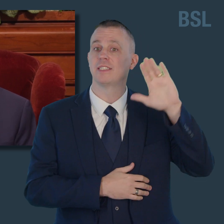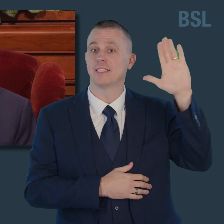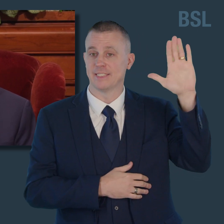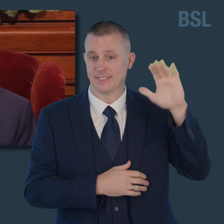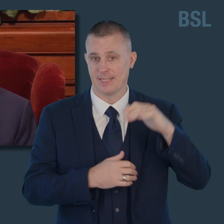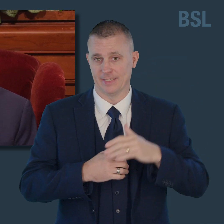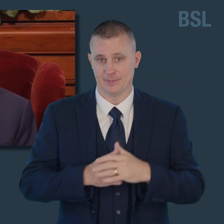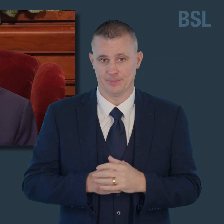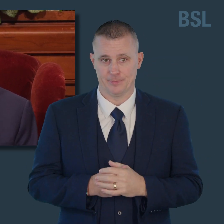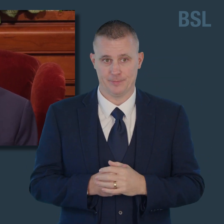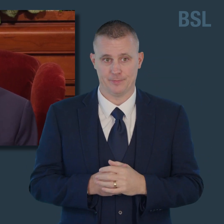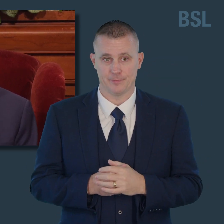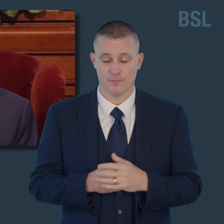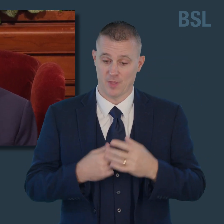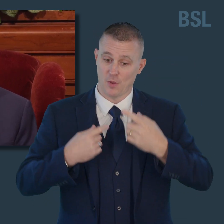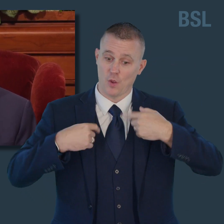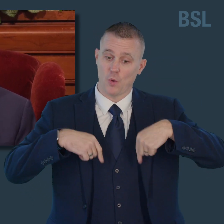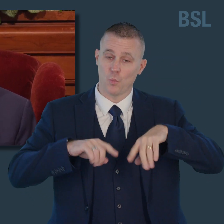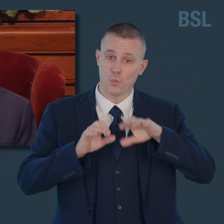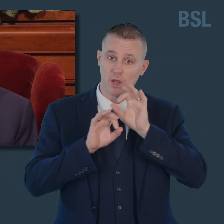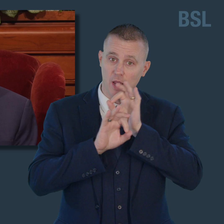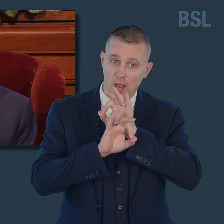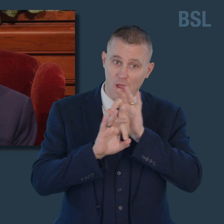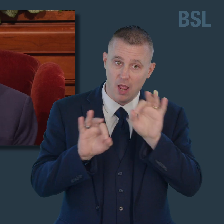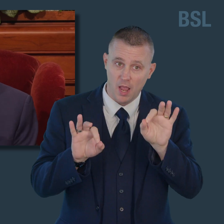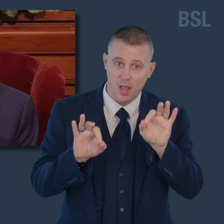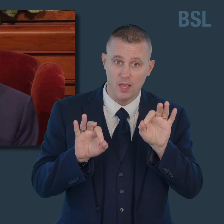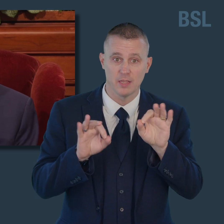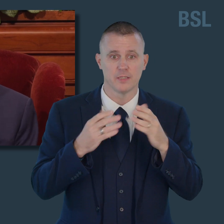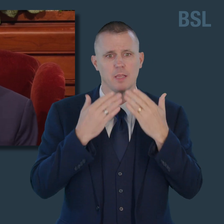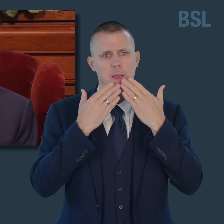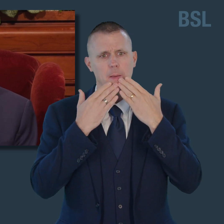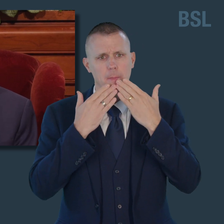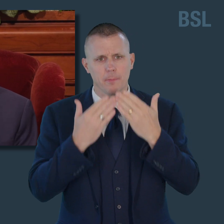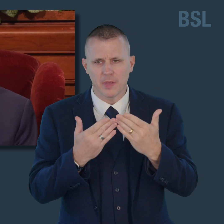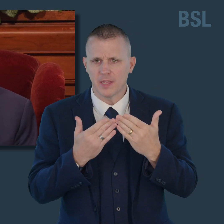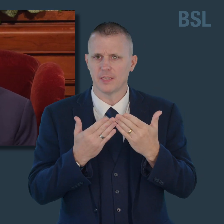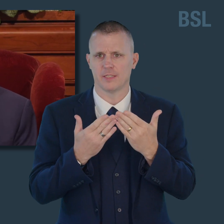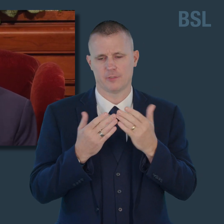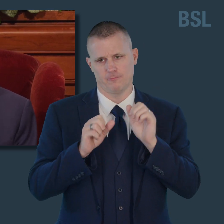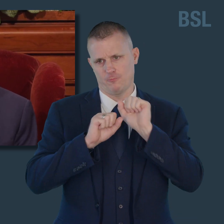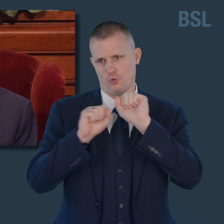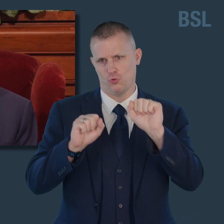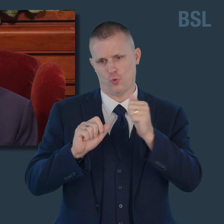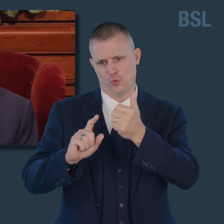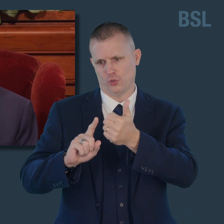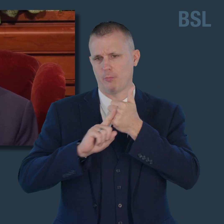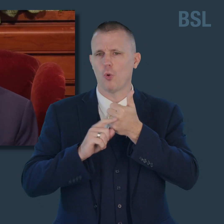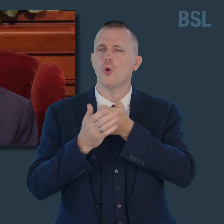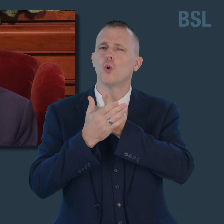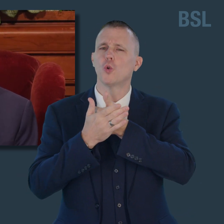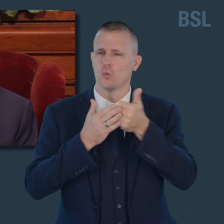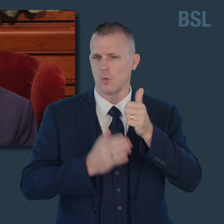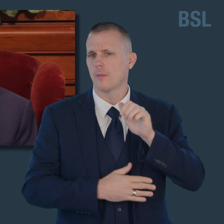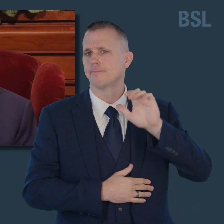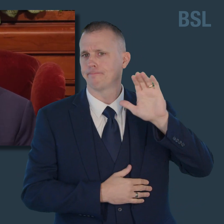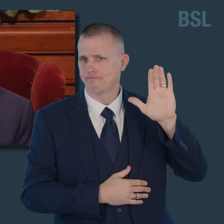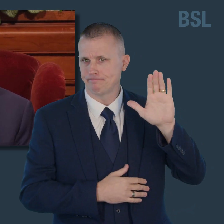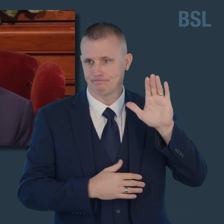sustaining vote. We ask that you please express your support in the usual way,